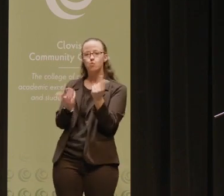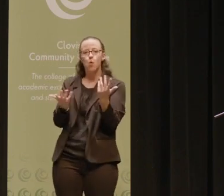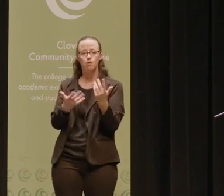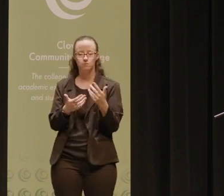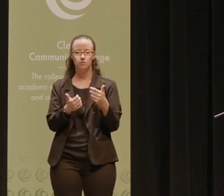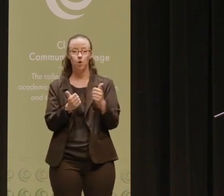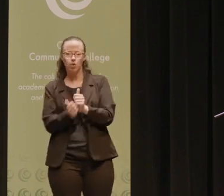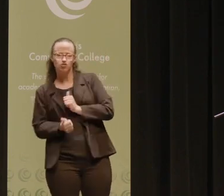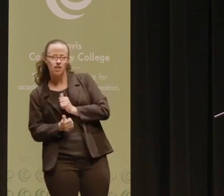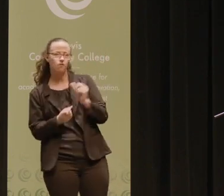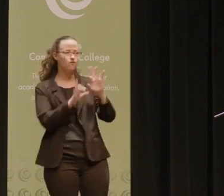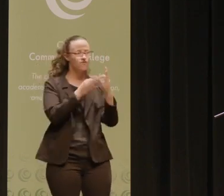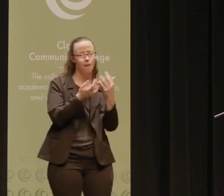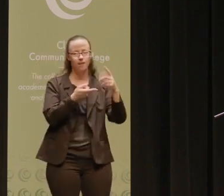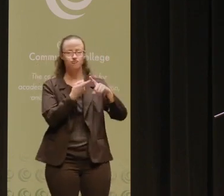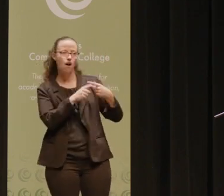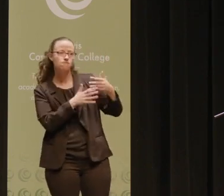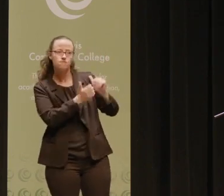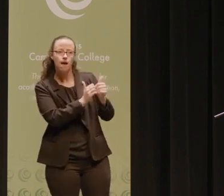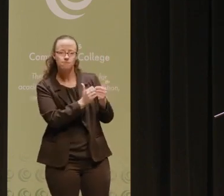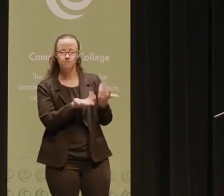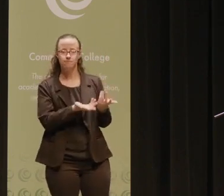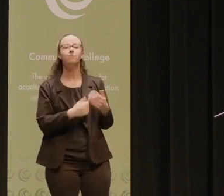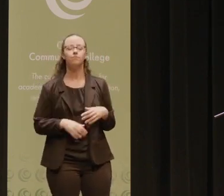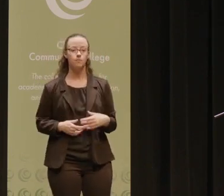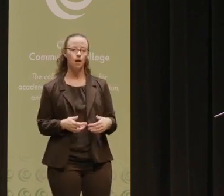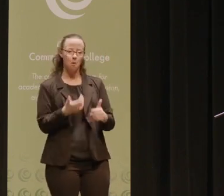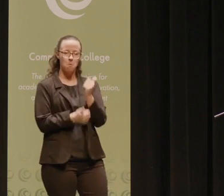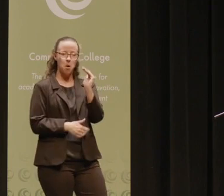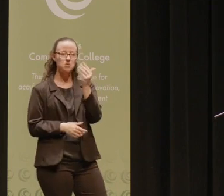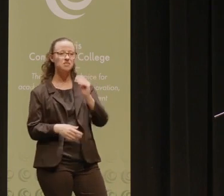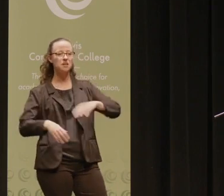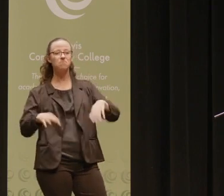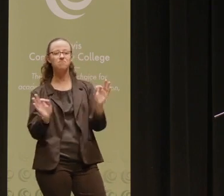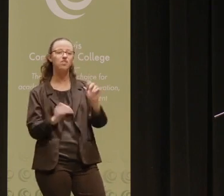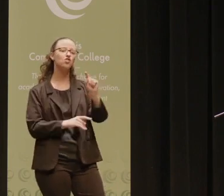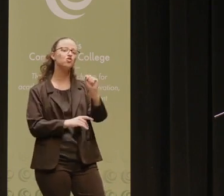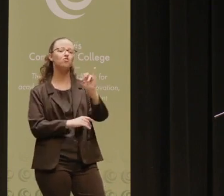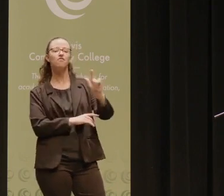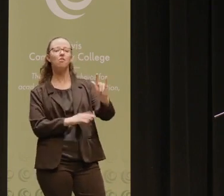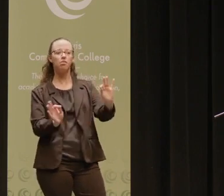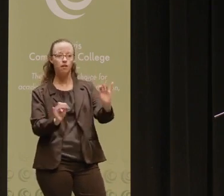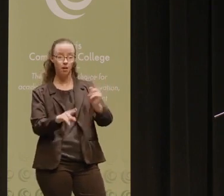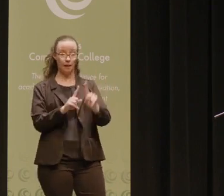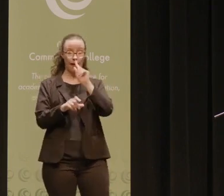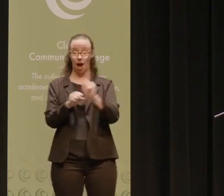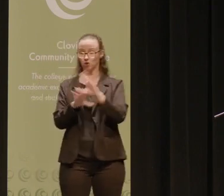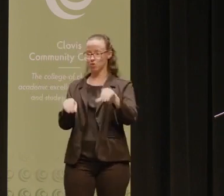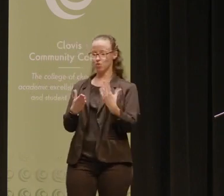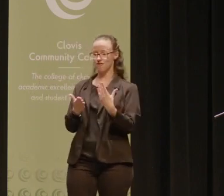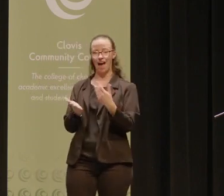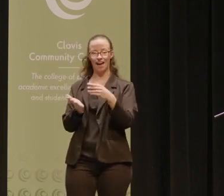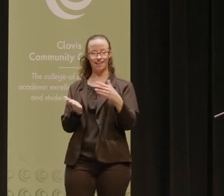with ourselves or our families and friends. And while most of these might seem like trivial details, they actually give students